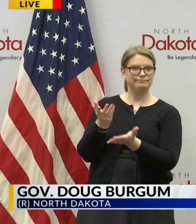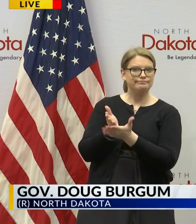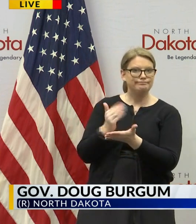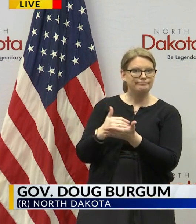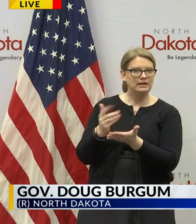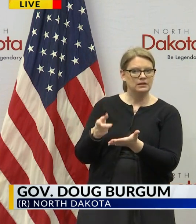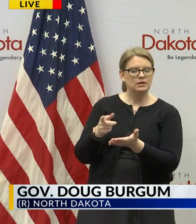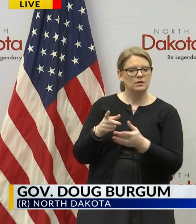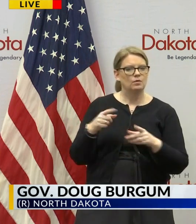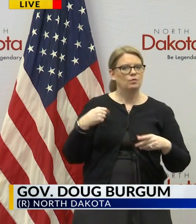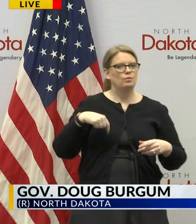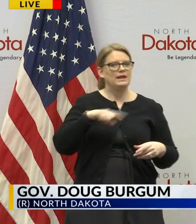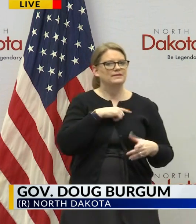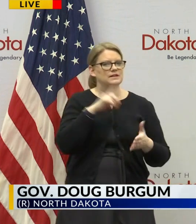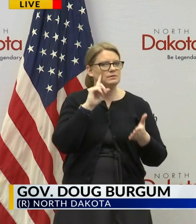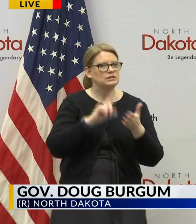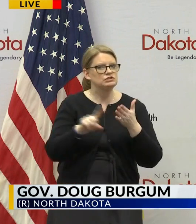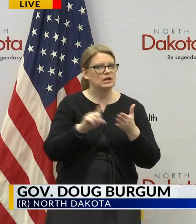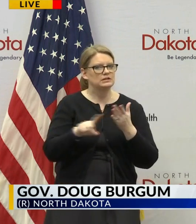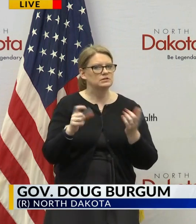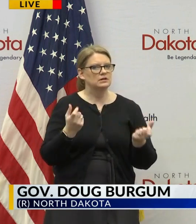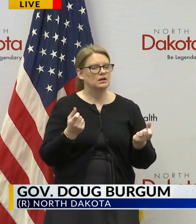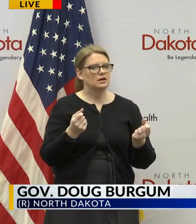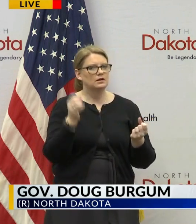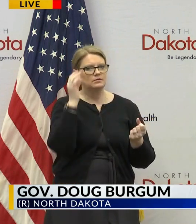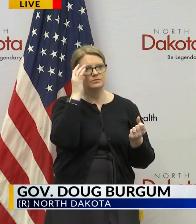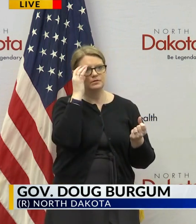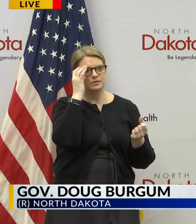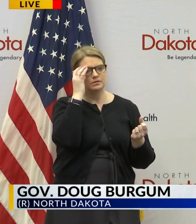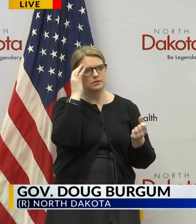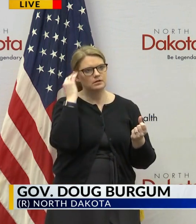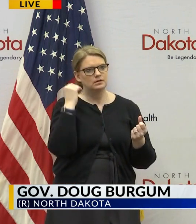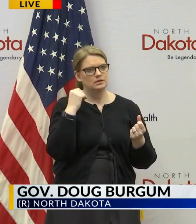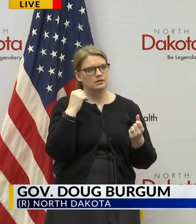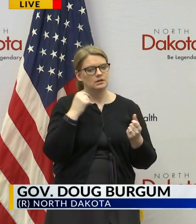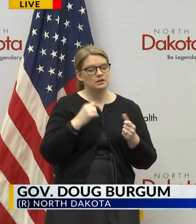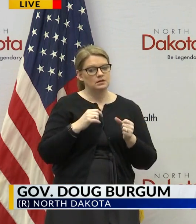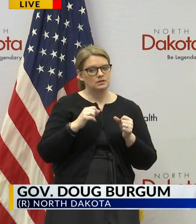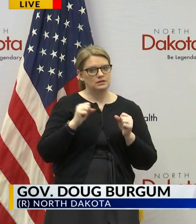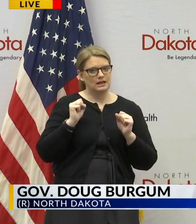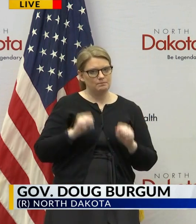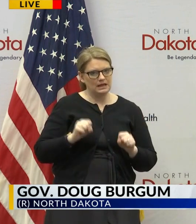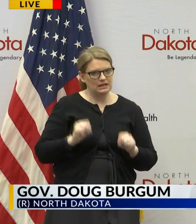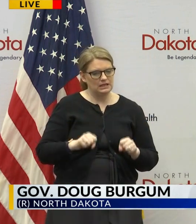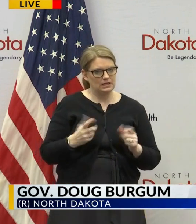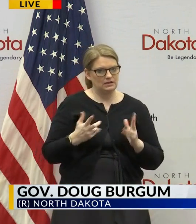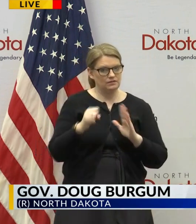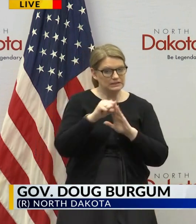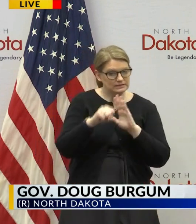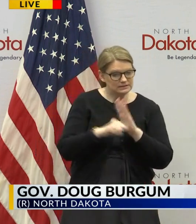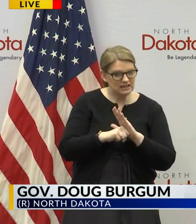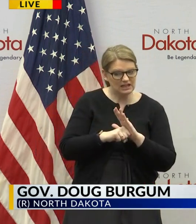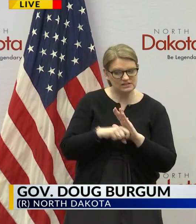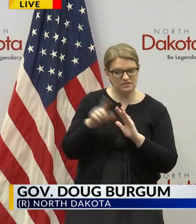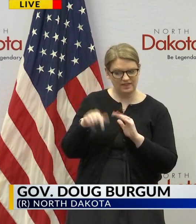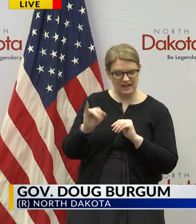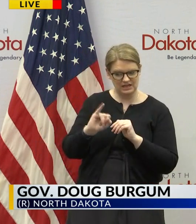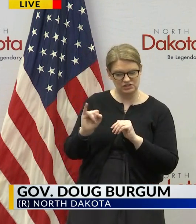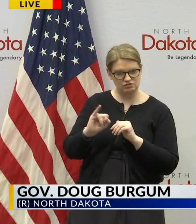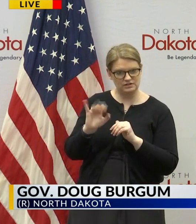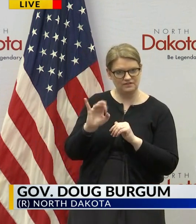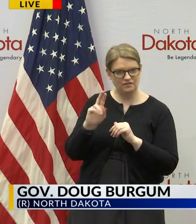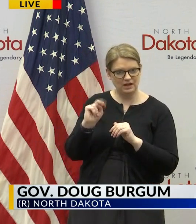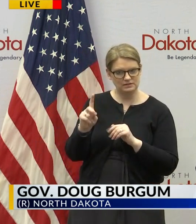done some checking on that there is the ability that stands today for states in their unemployment insurance funds to